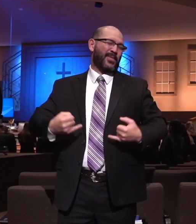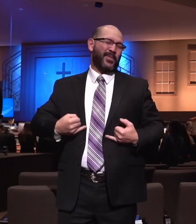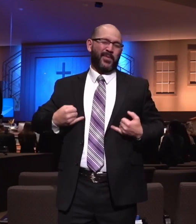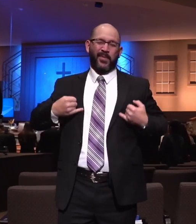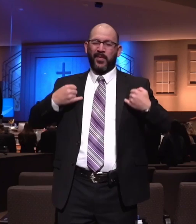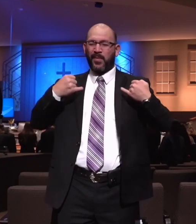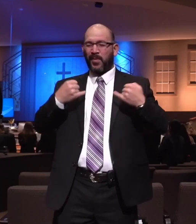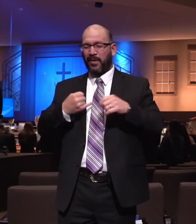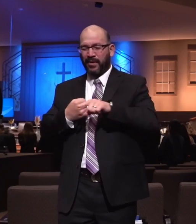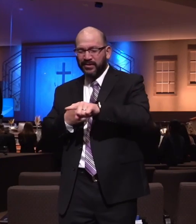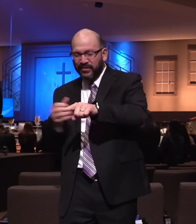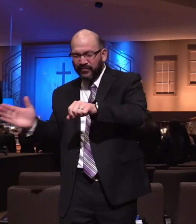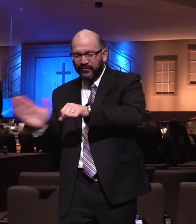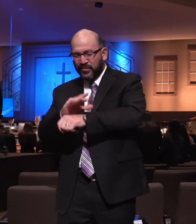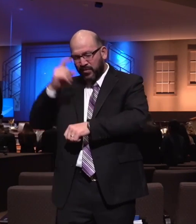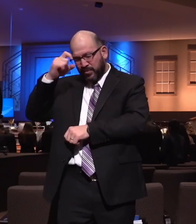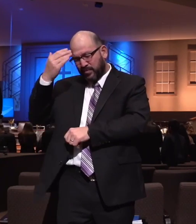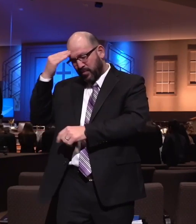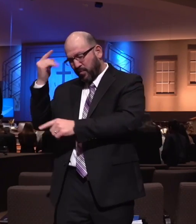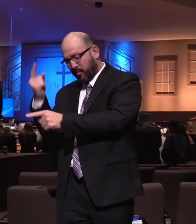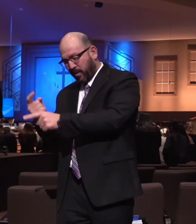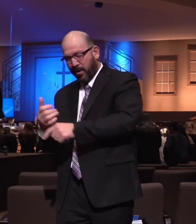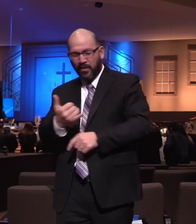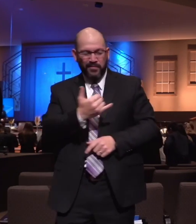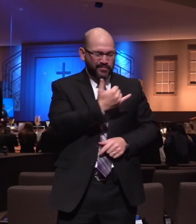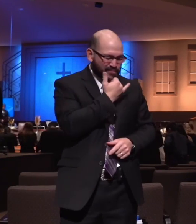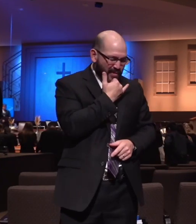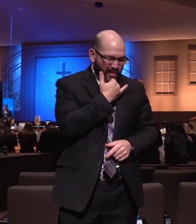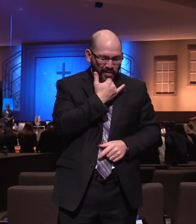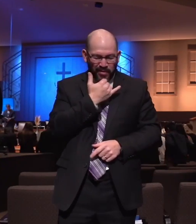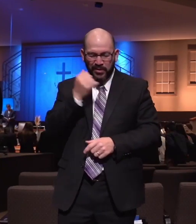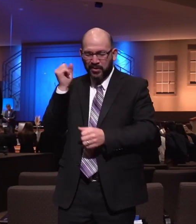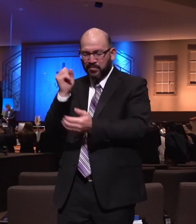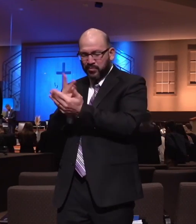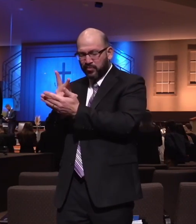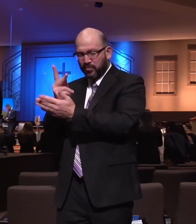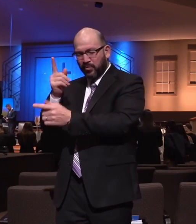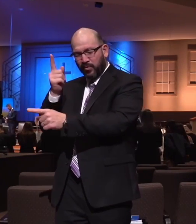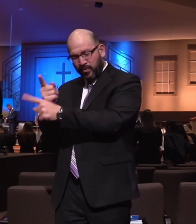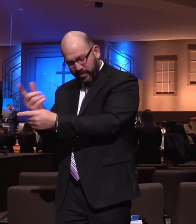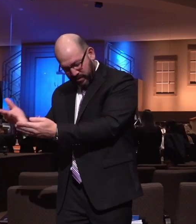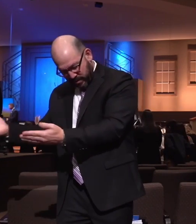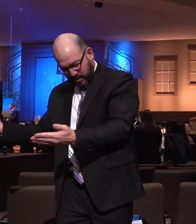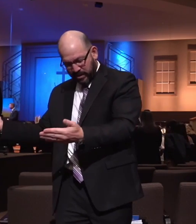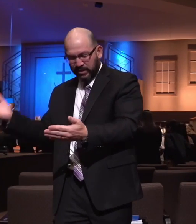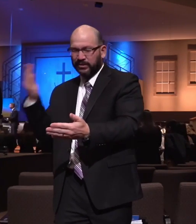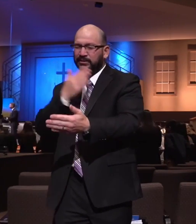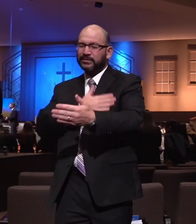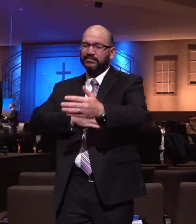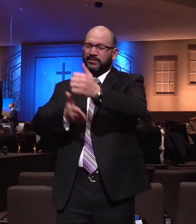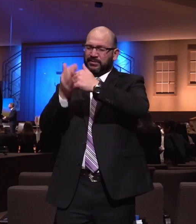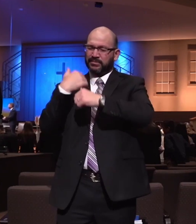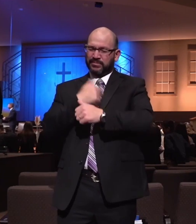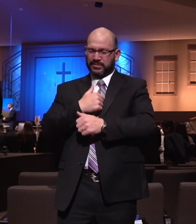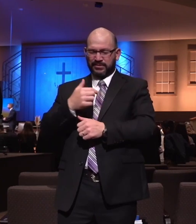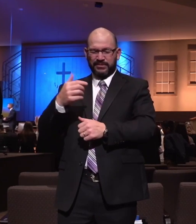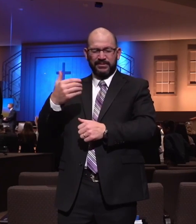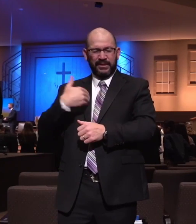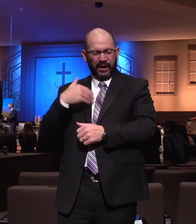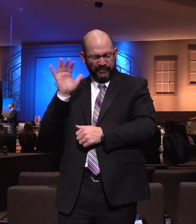discernment. People that had direction in their life. Father, would you help us to have the same? Our heads are bowed, our eyes